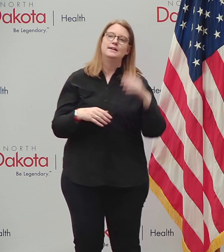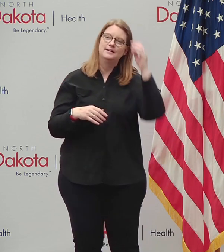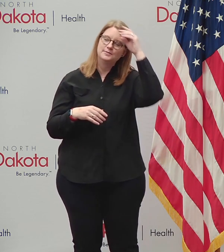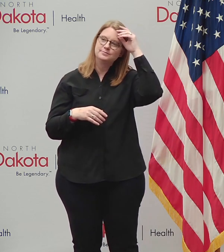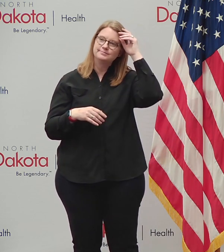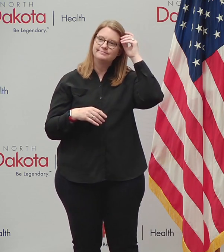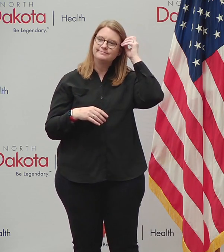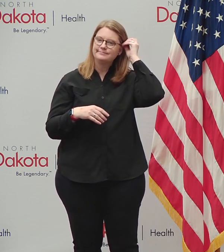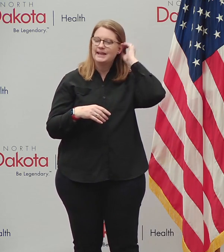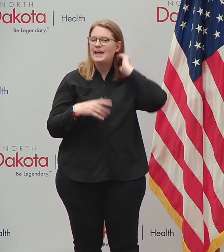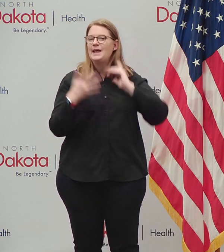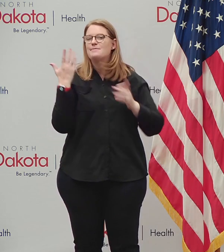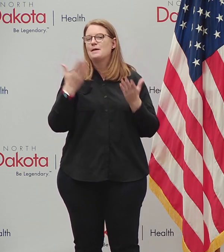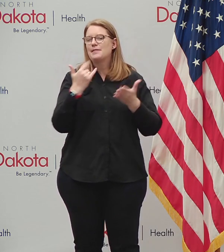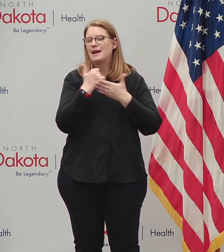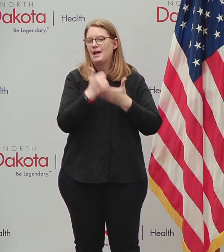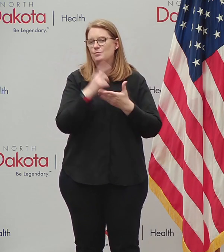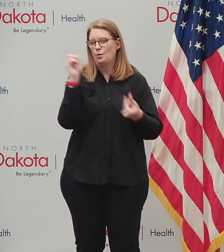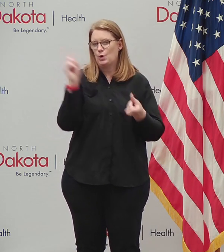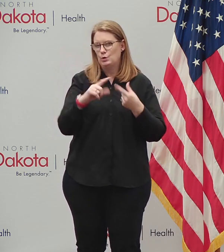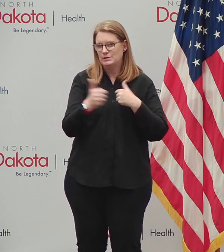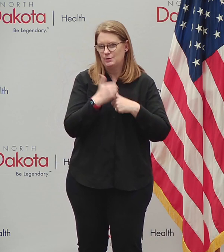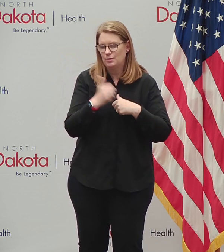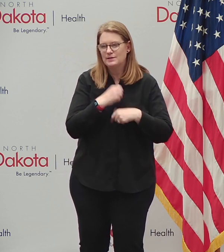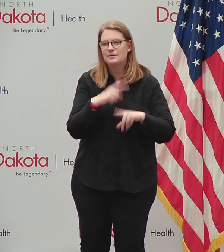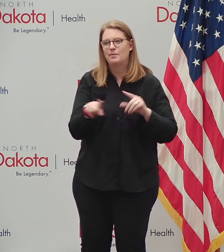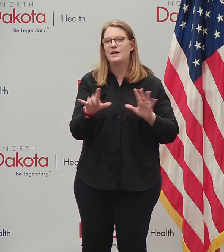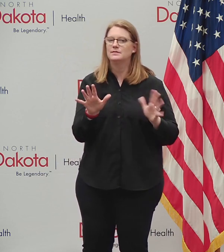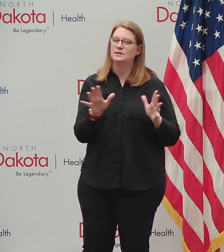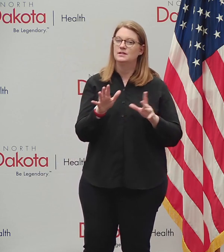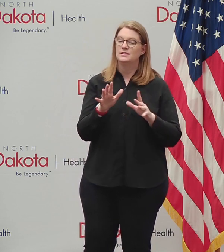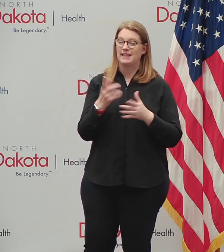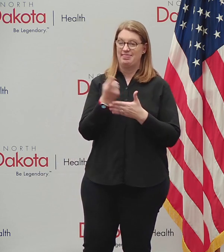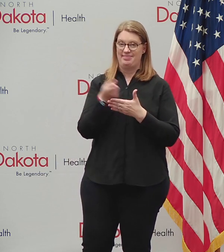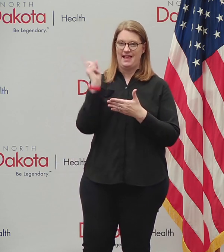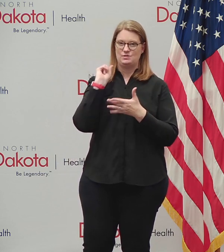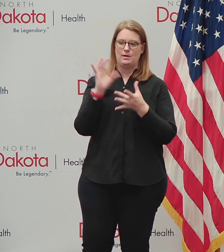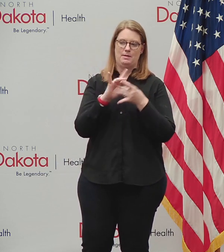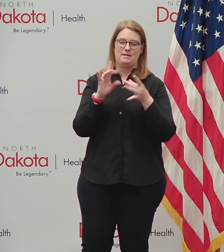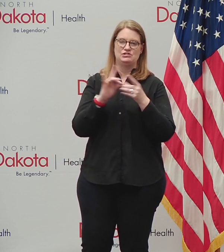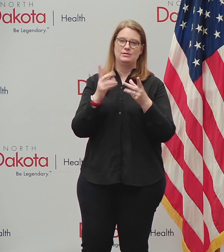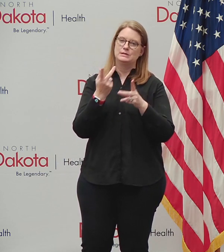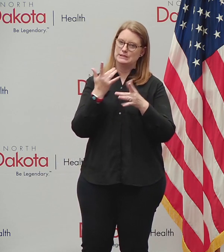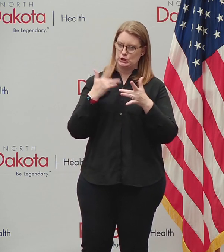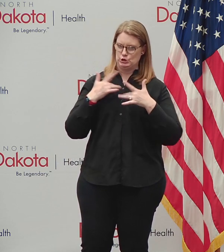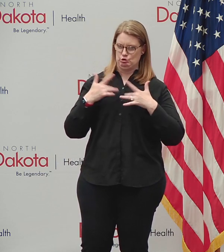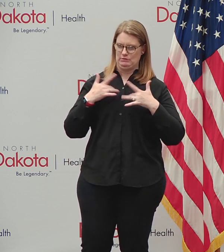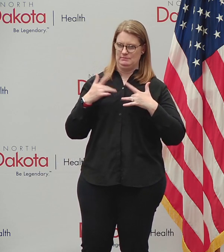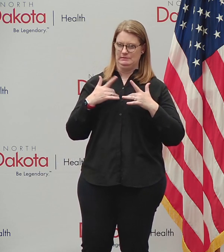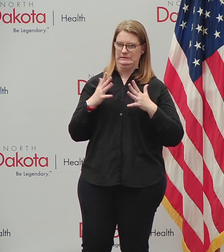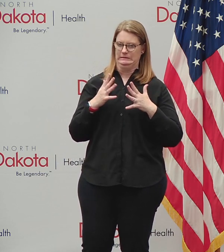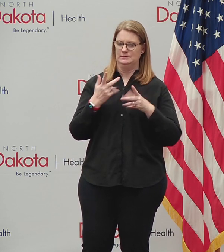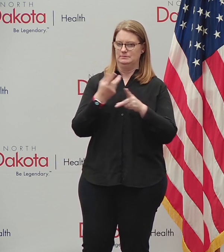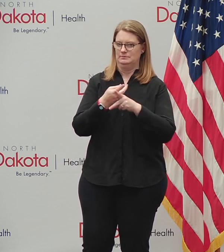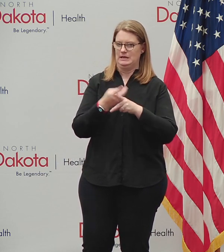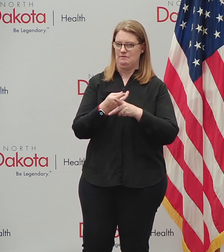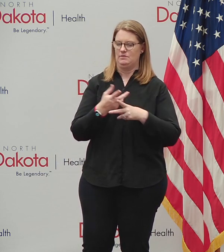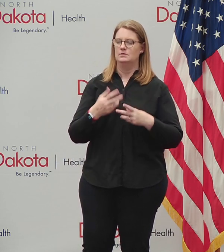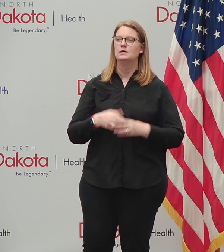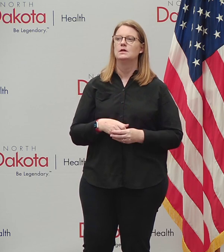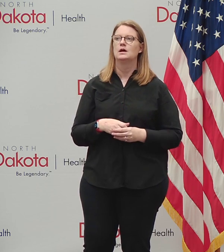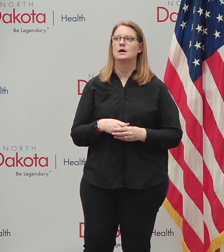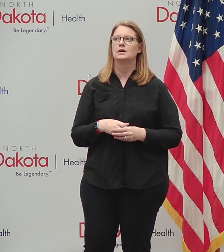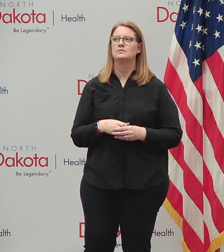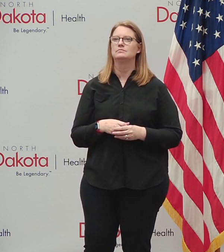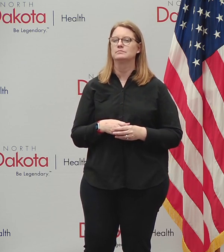some mitigating effect, but, uh, we said that last week, we knew that was going to be a concern. And, and so we're, uh, we, we knew that was